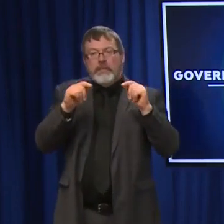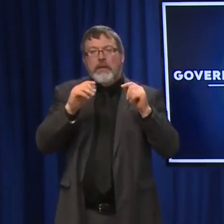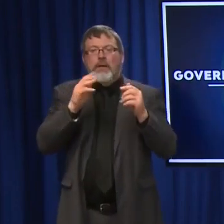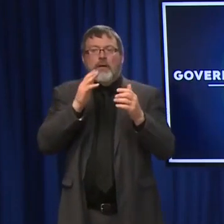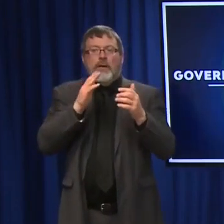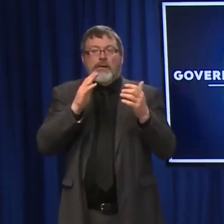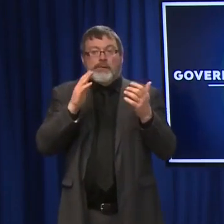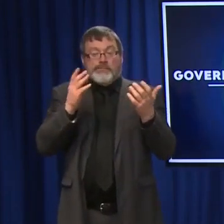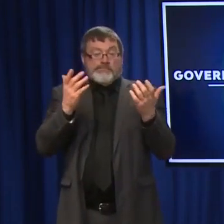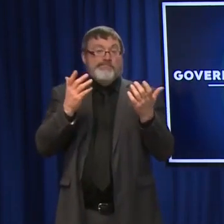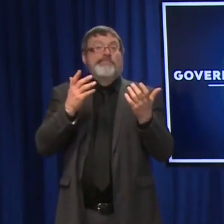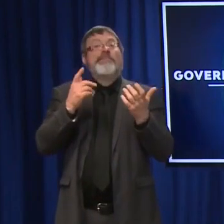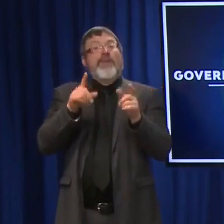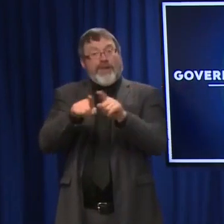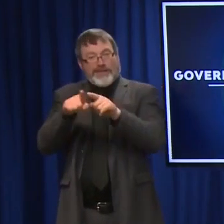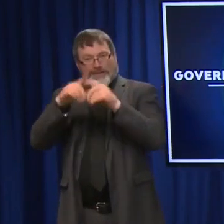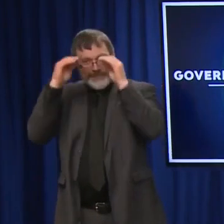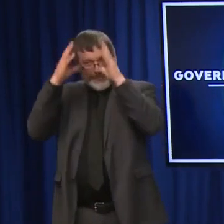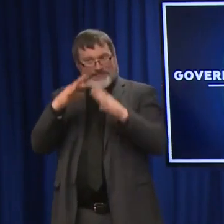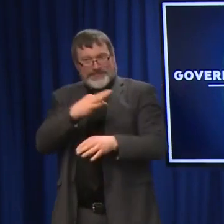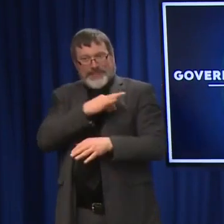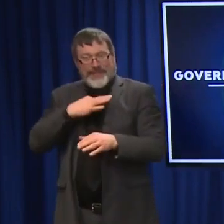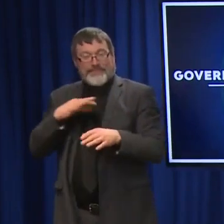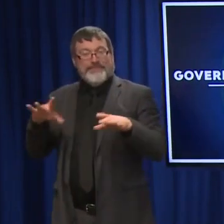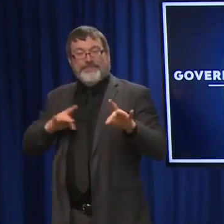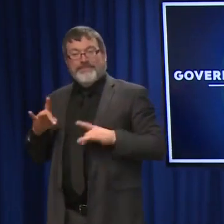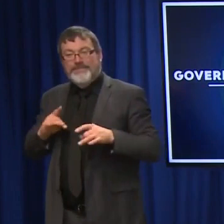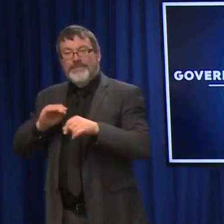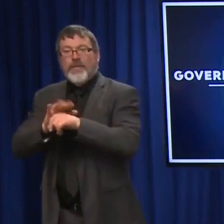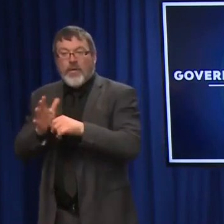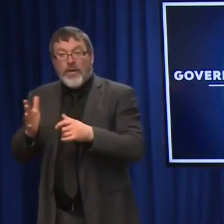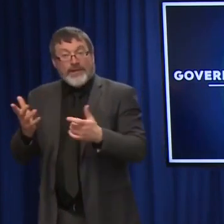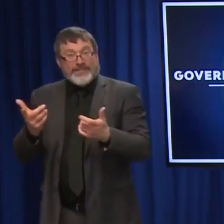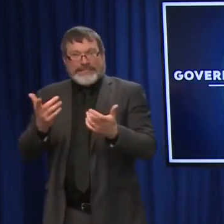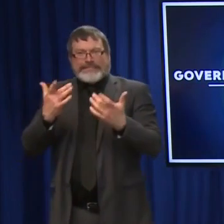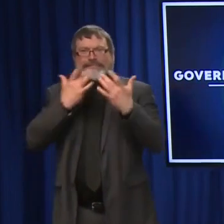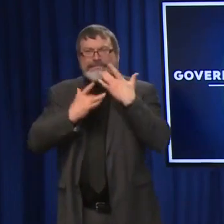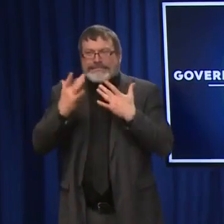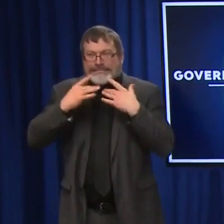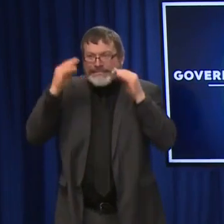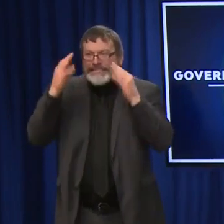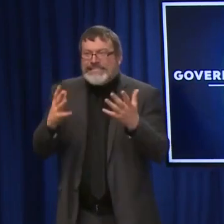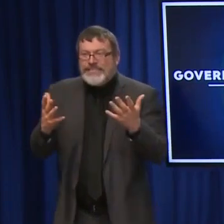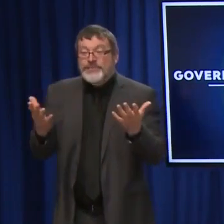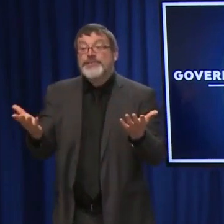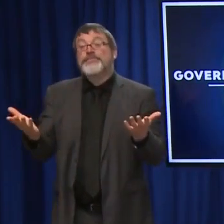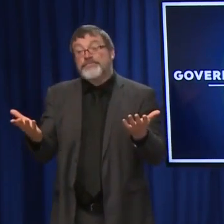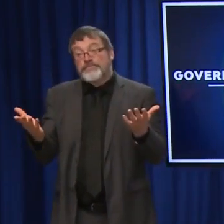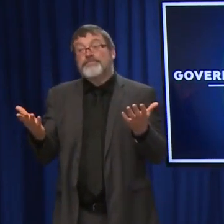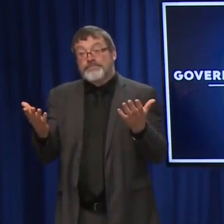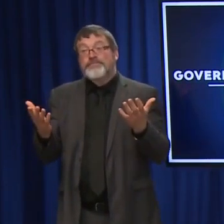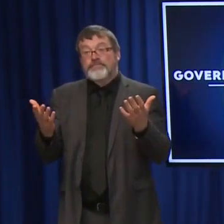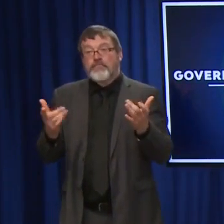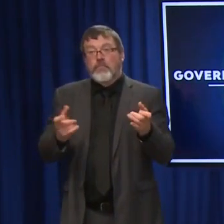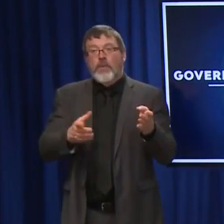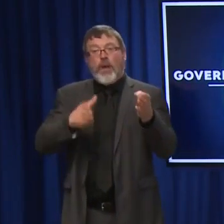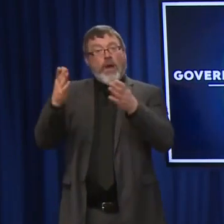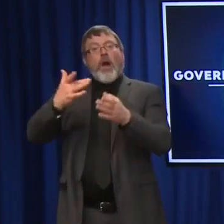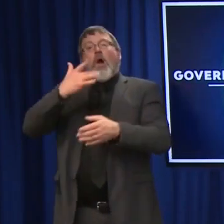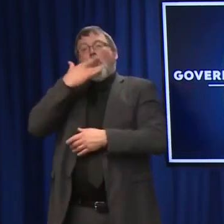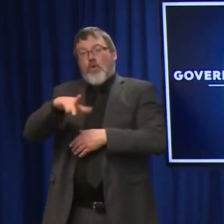outbreaks have kind of pushed the, you know, there weren't enough teachers really to come in. But, by and large, those teachers, you know, recovered and back